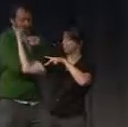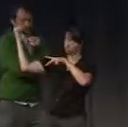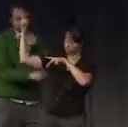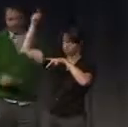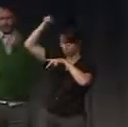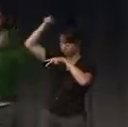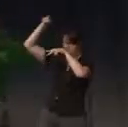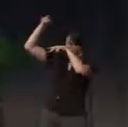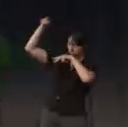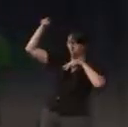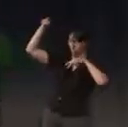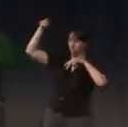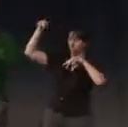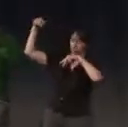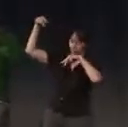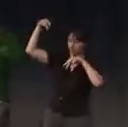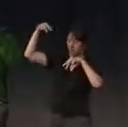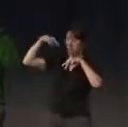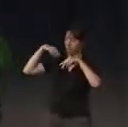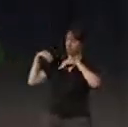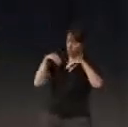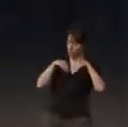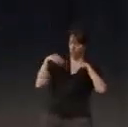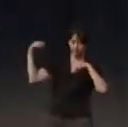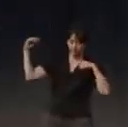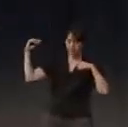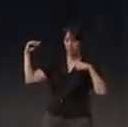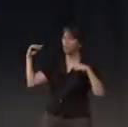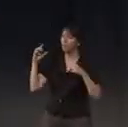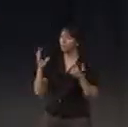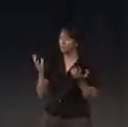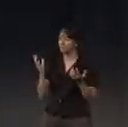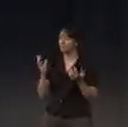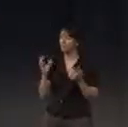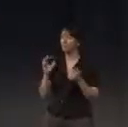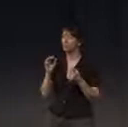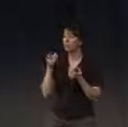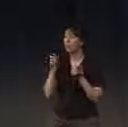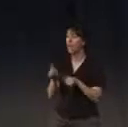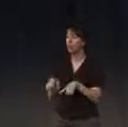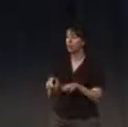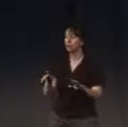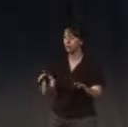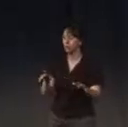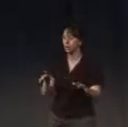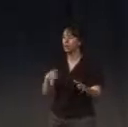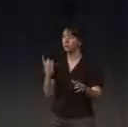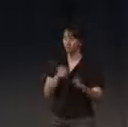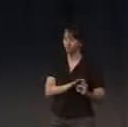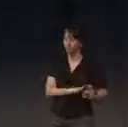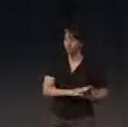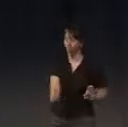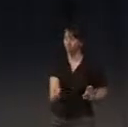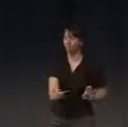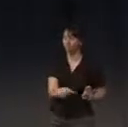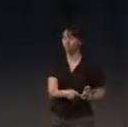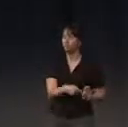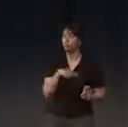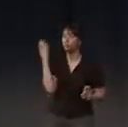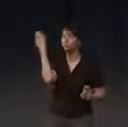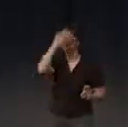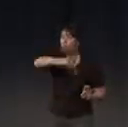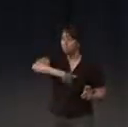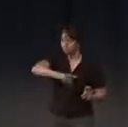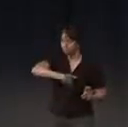I move on the side. But this is what happened, you know? When somebody opened the door, downstairs, and you don't see